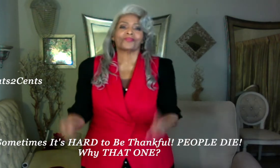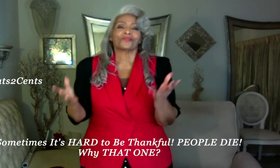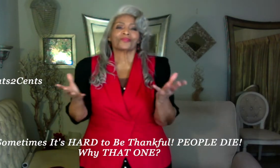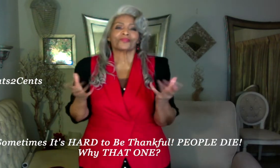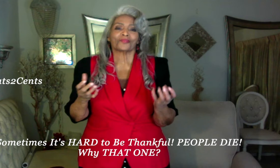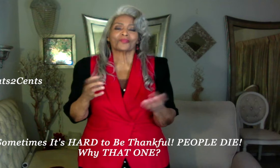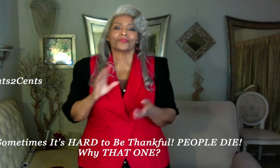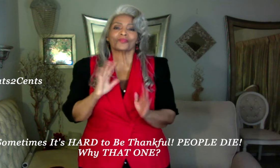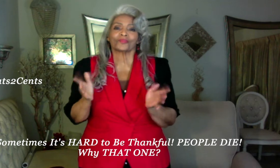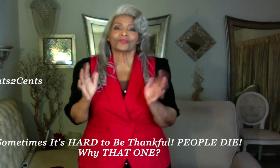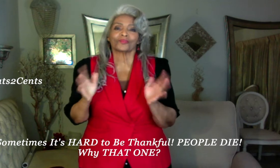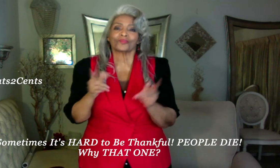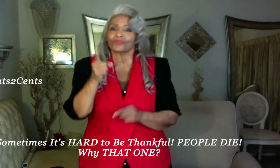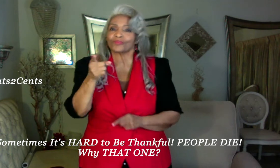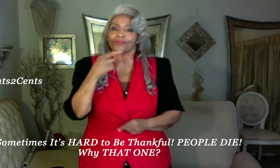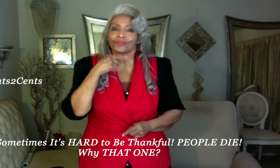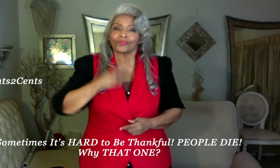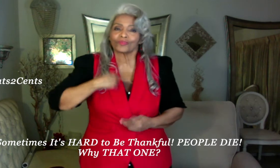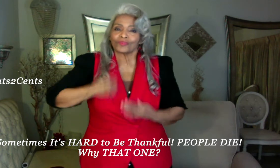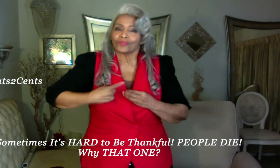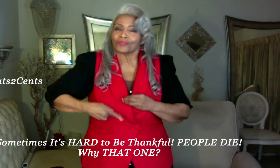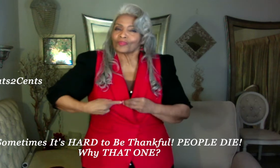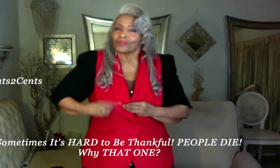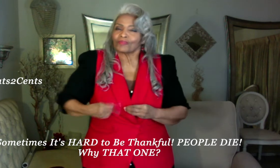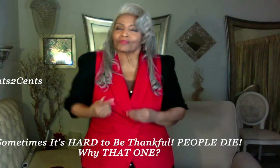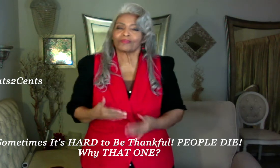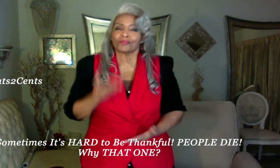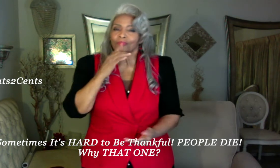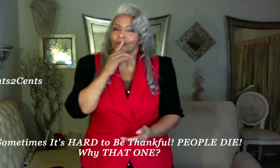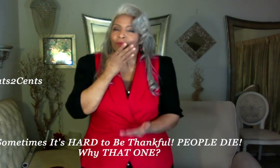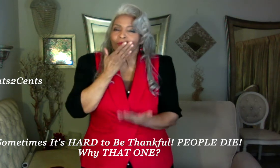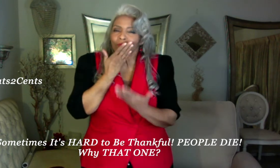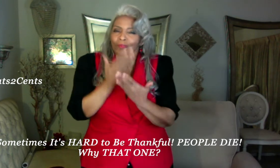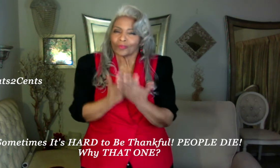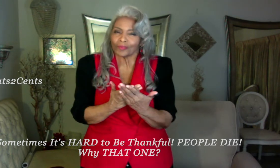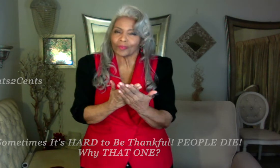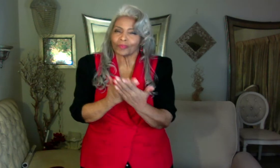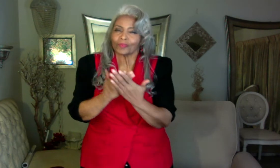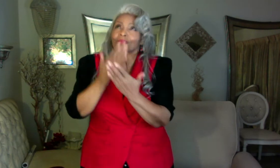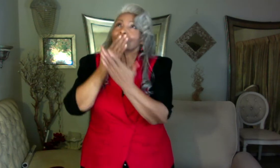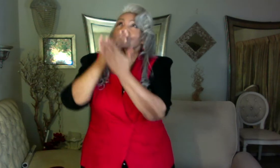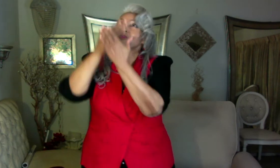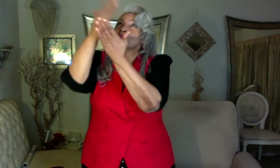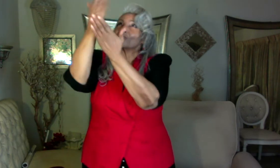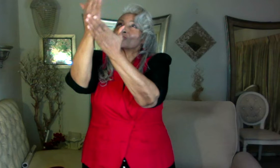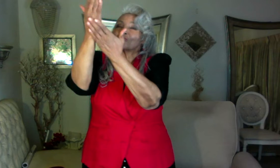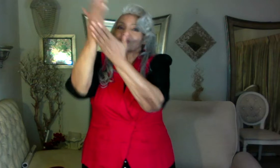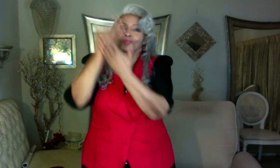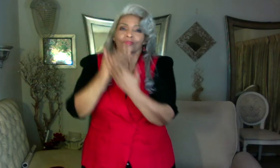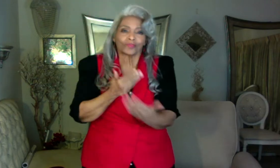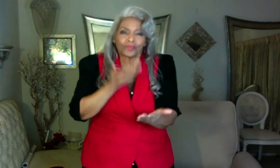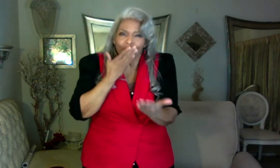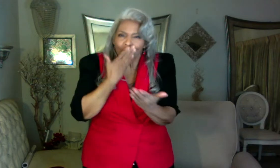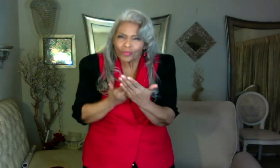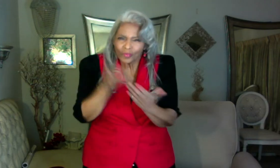I want to discuss something with you about being thankful, thankful to God,